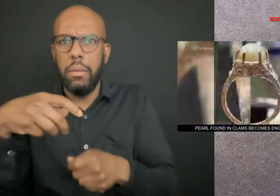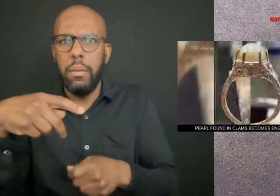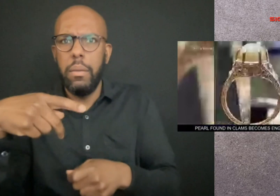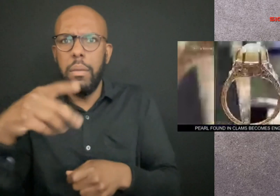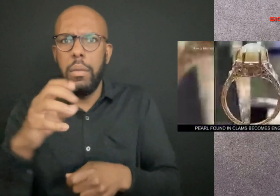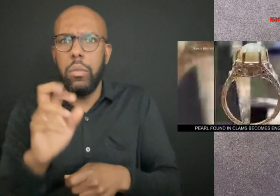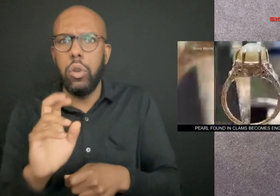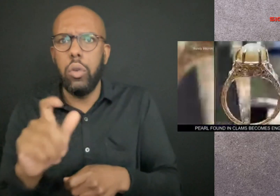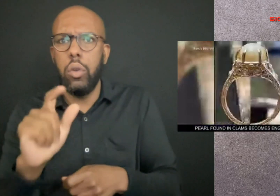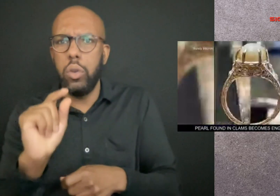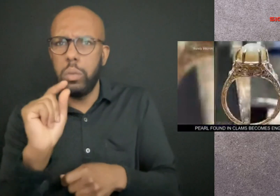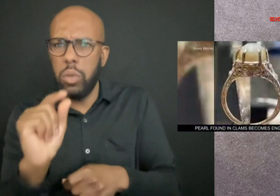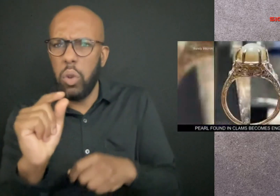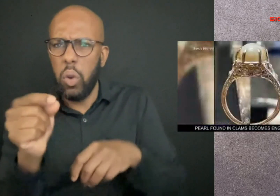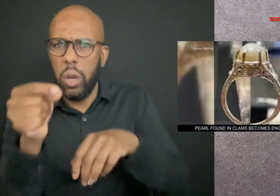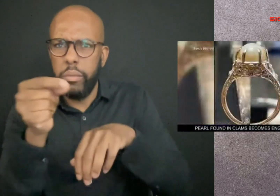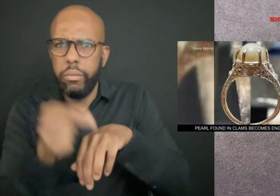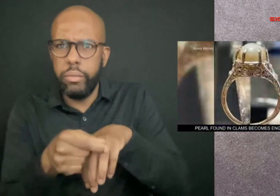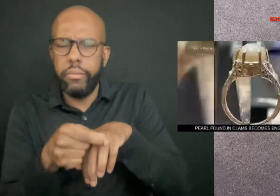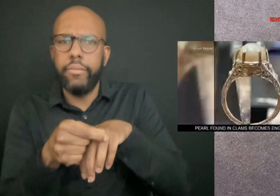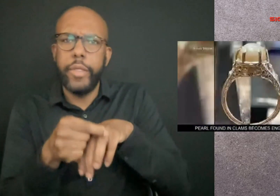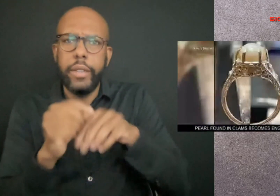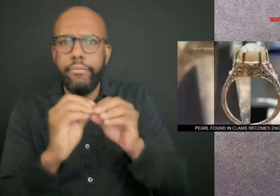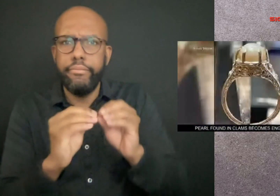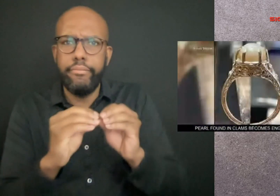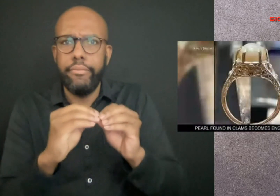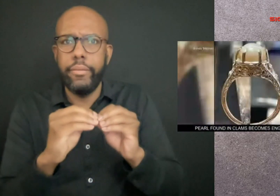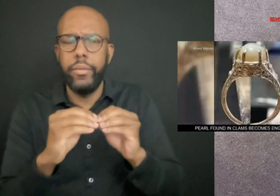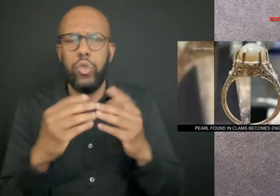engagement ring. Wow! What an amazing story!